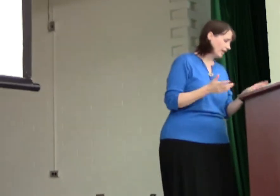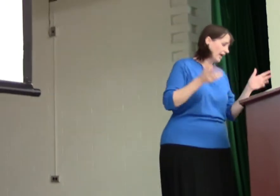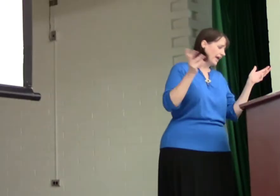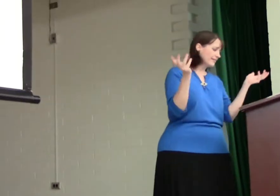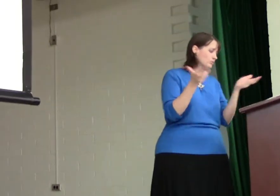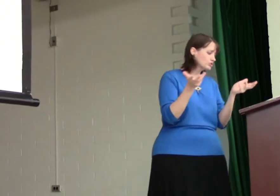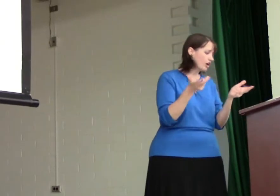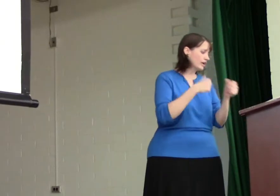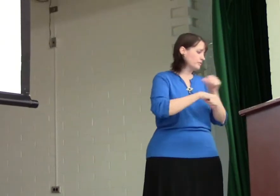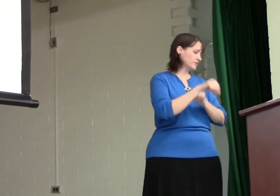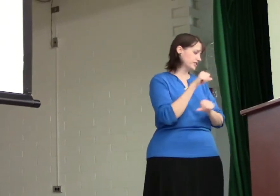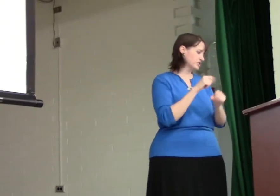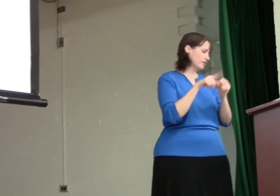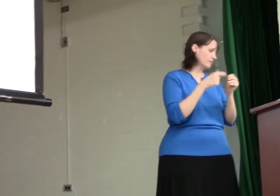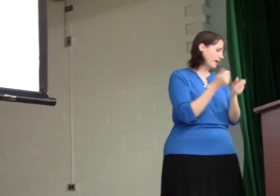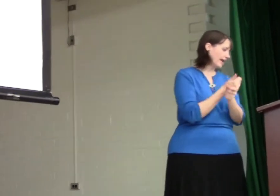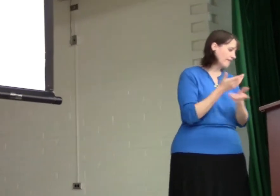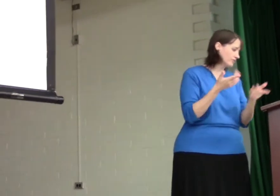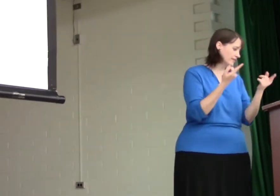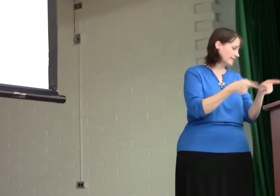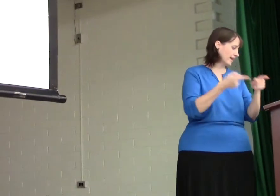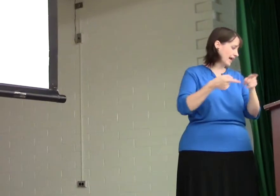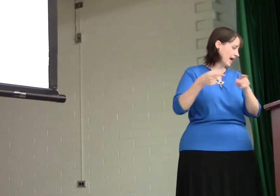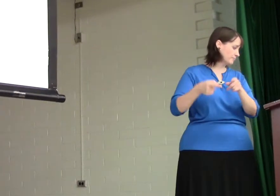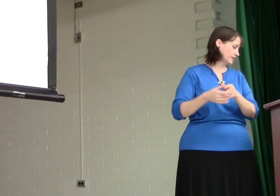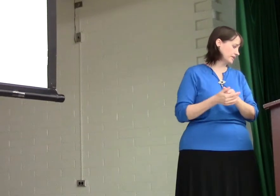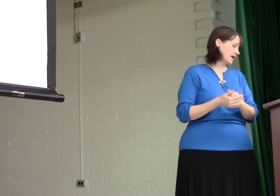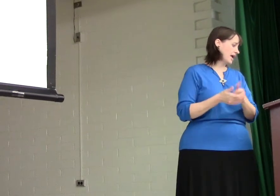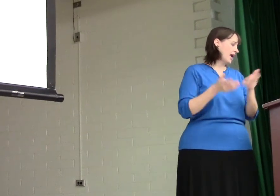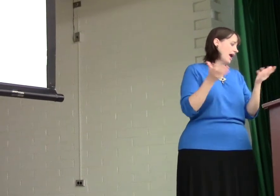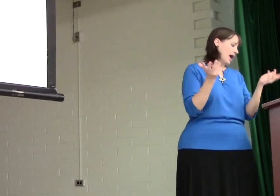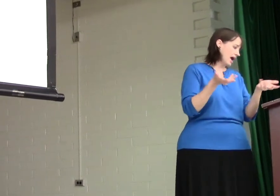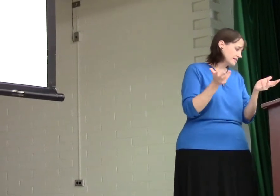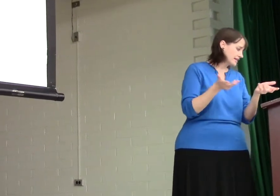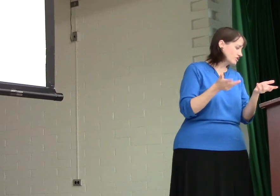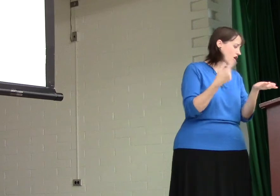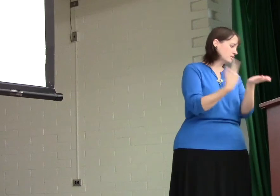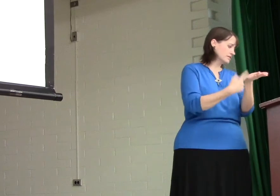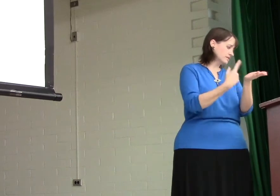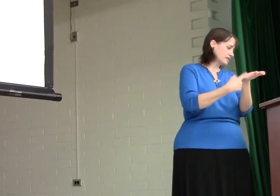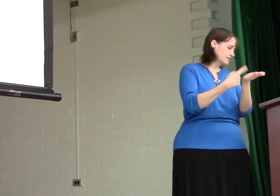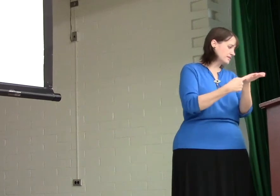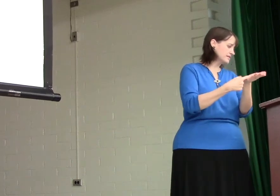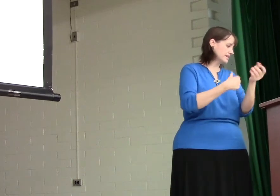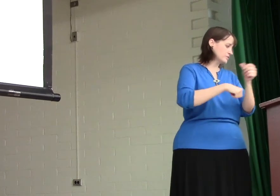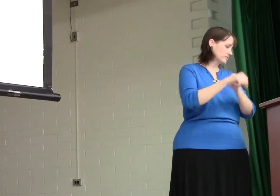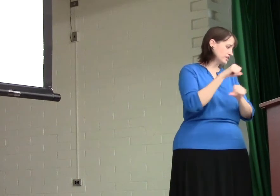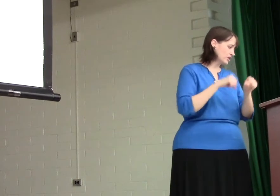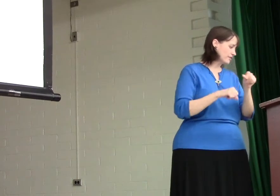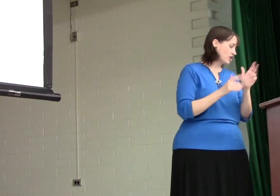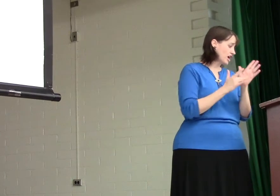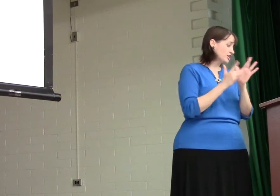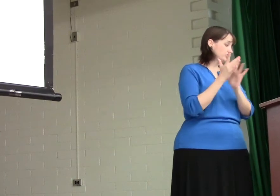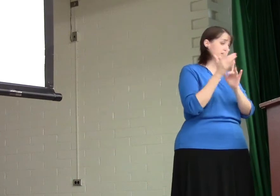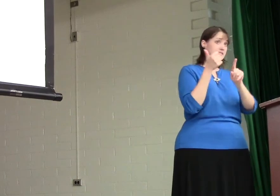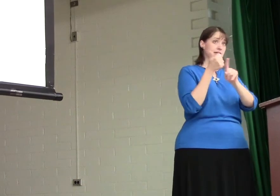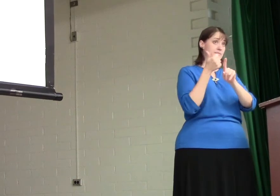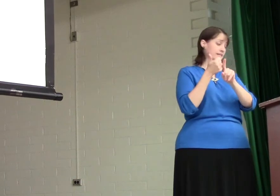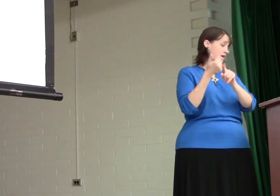And they were talking with each other about everything that had happened. And they talked and discussed these things with each other, Jesus himself